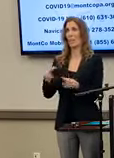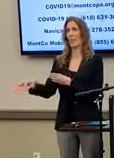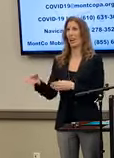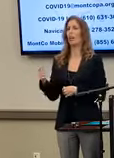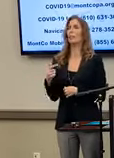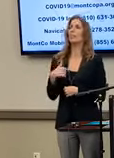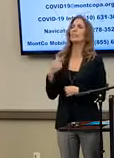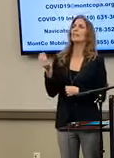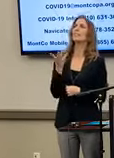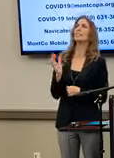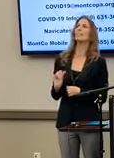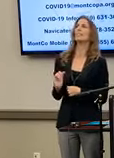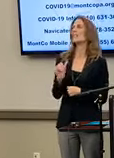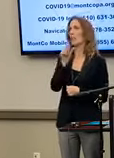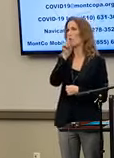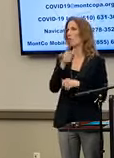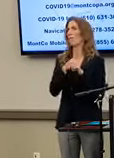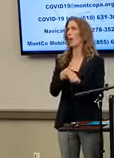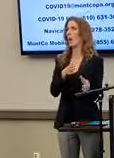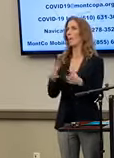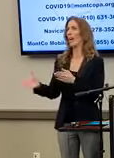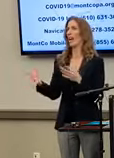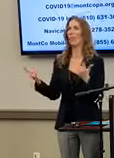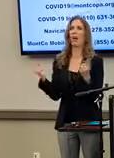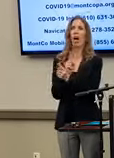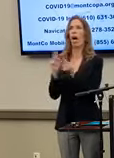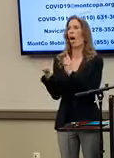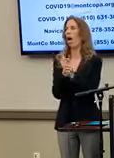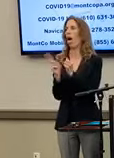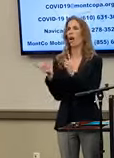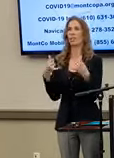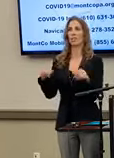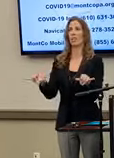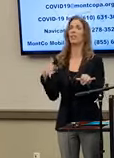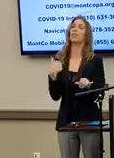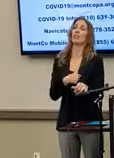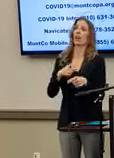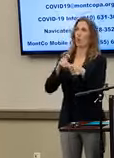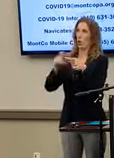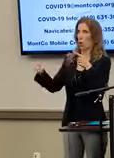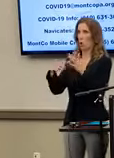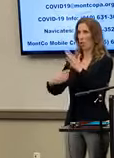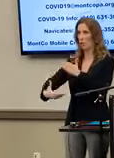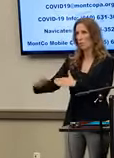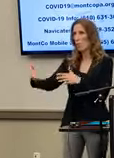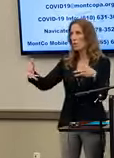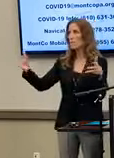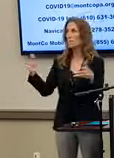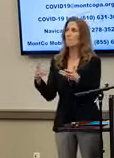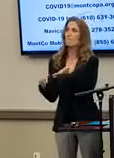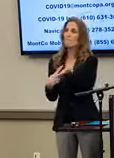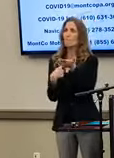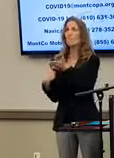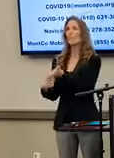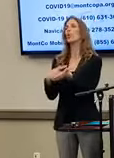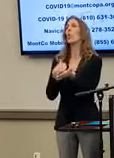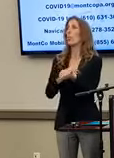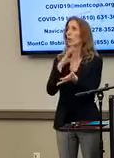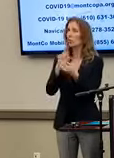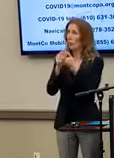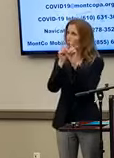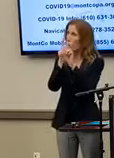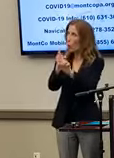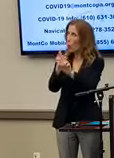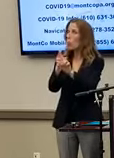perhaps not being adhered to. So we did have a call this morning, and during that call we reviewed the goals